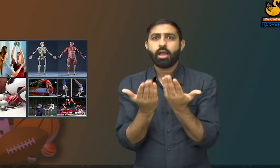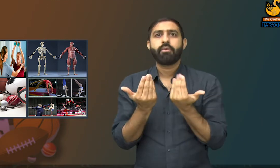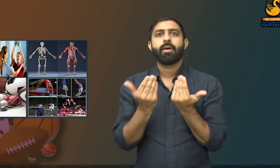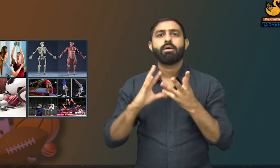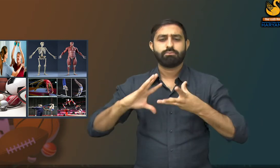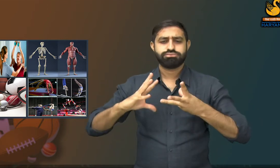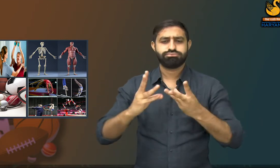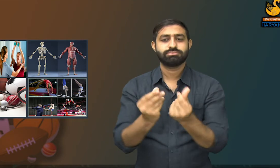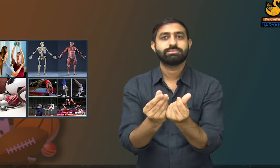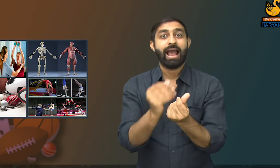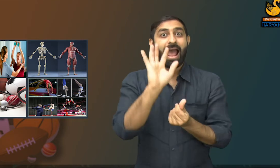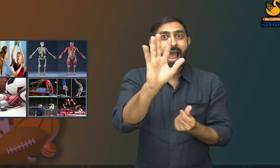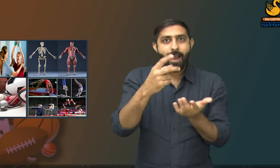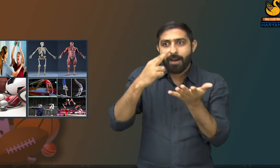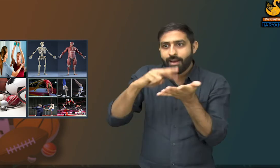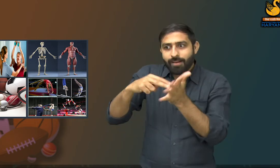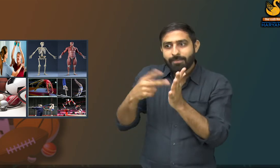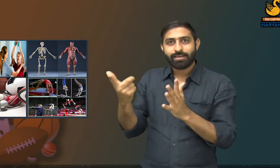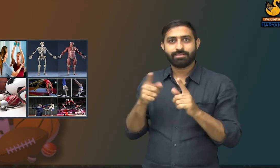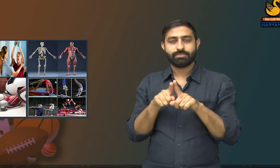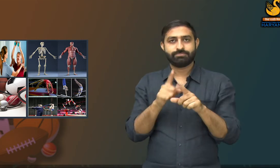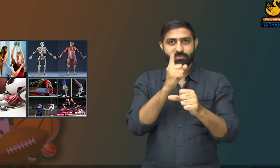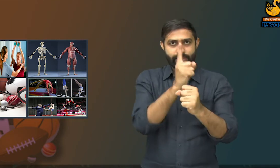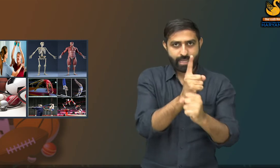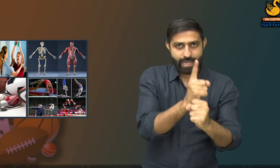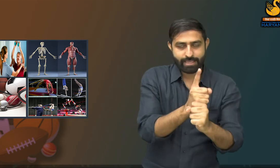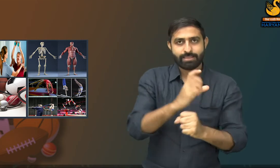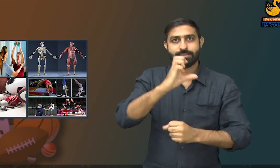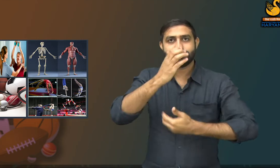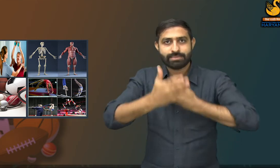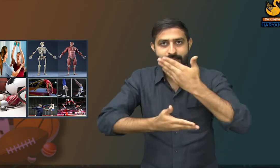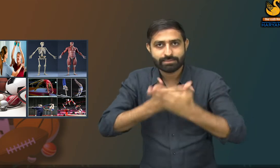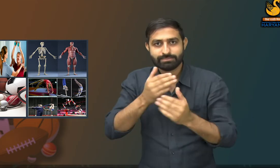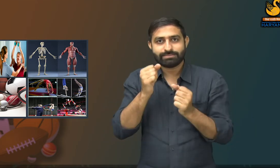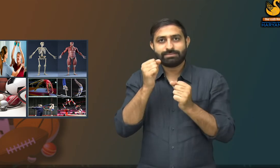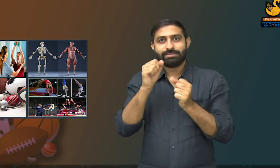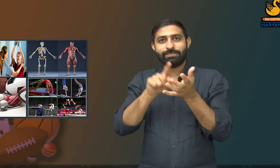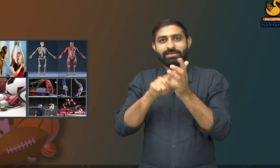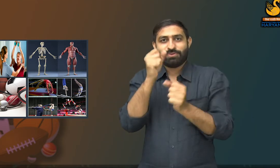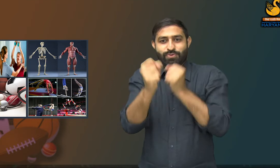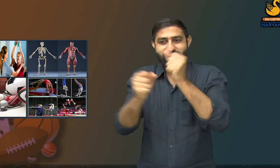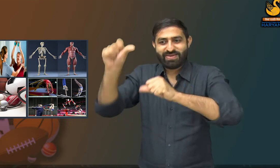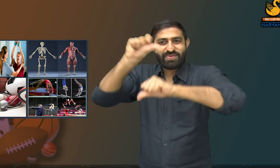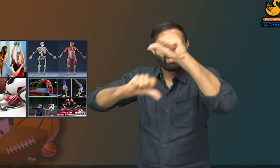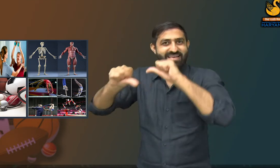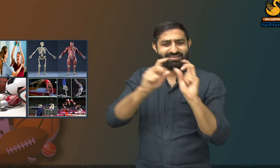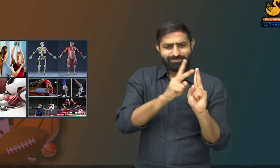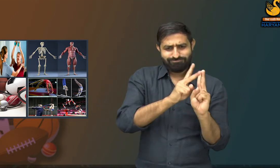recover from illness through a structured program of physical activity. Now I'll tell you the points which a physical education teacher,